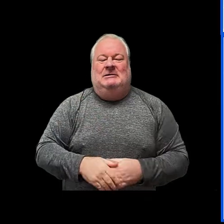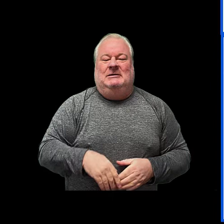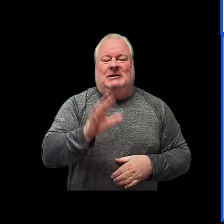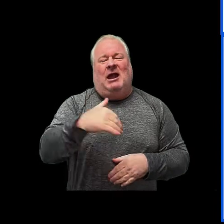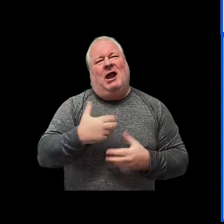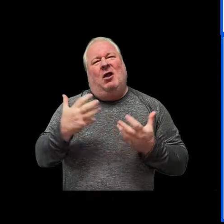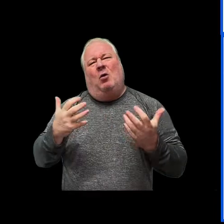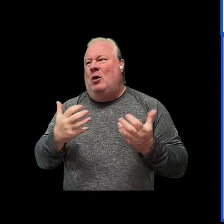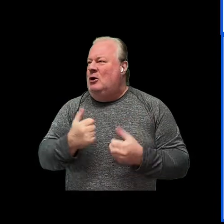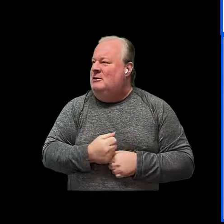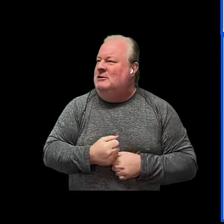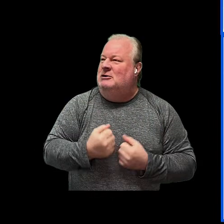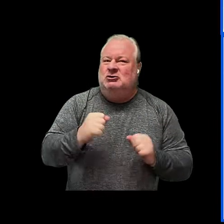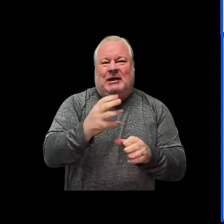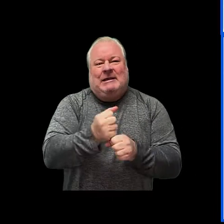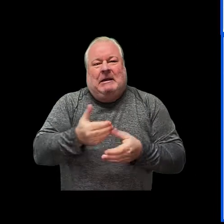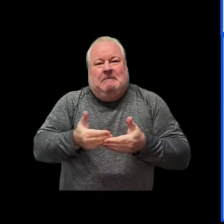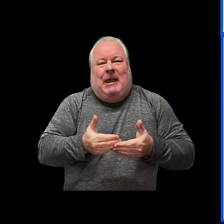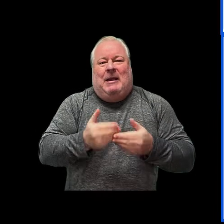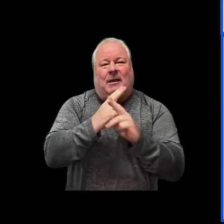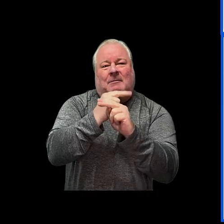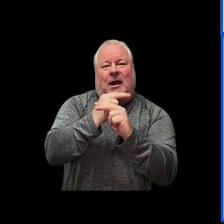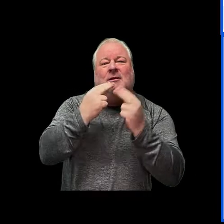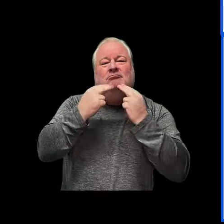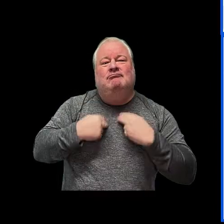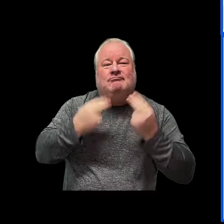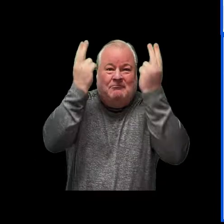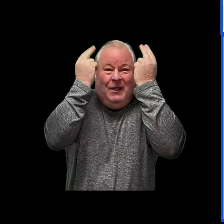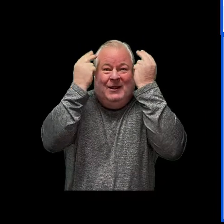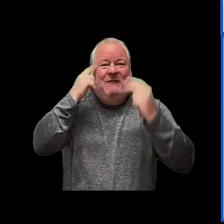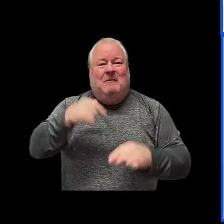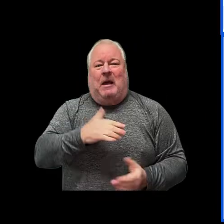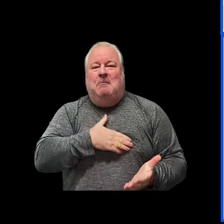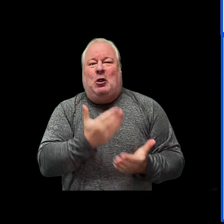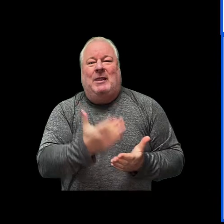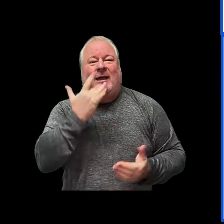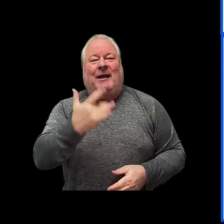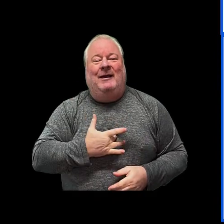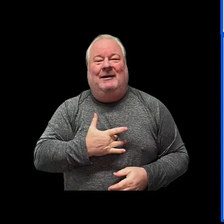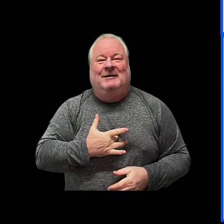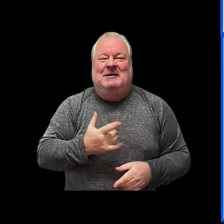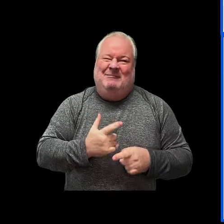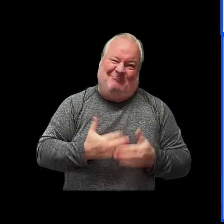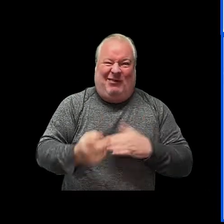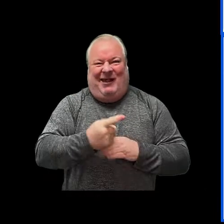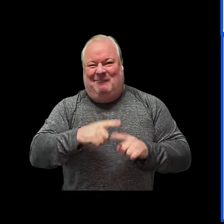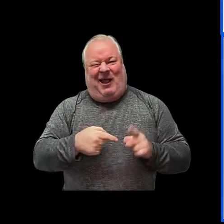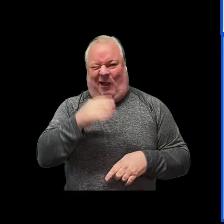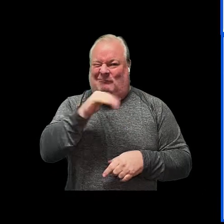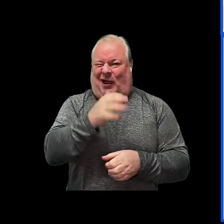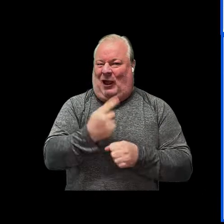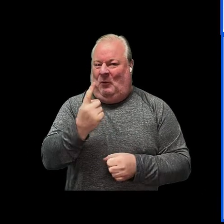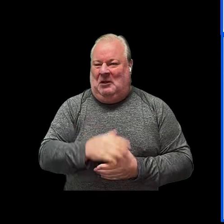want to try to get a baby bunny for my birthday but i'm not gonna get one